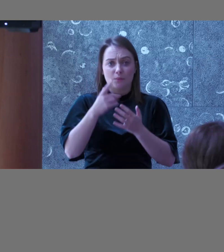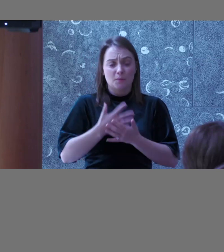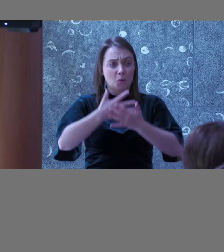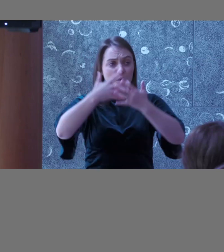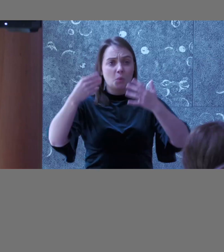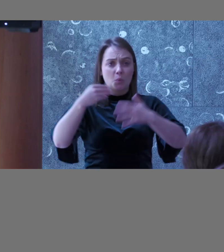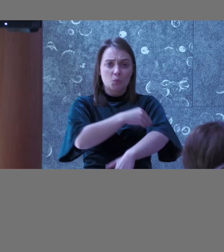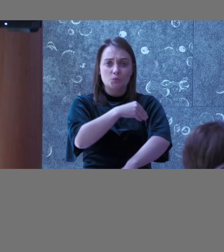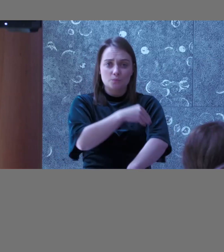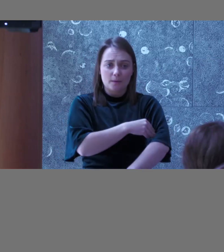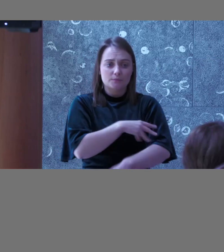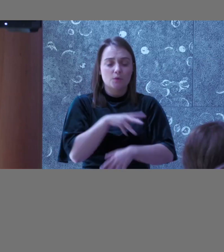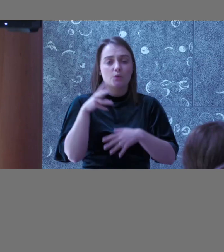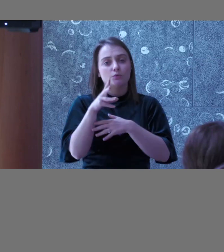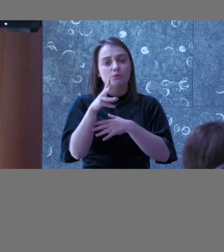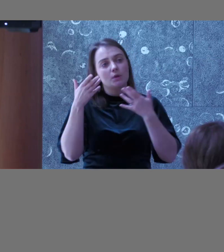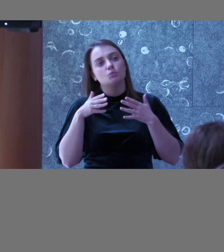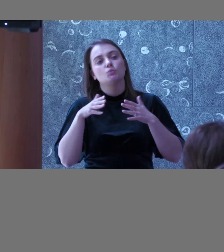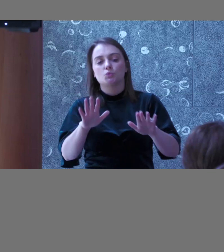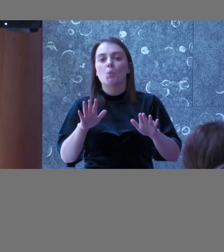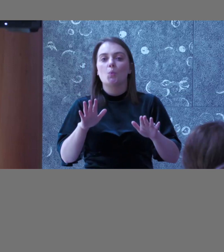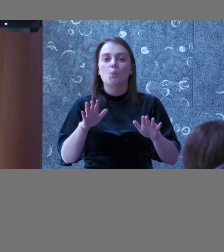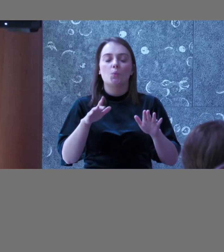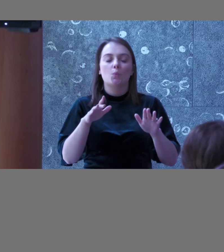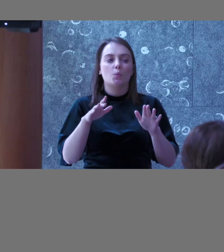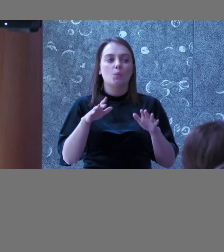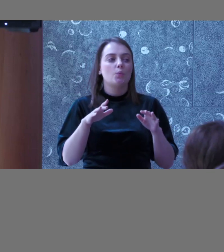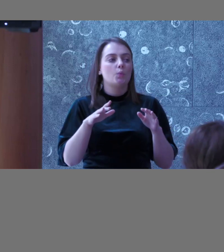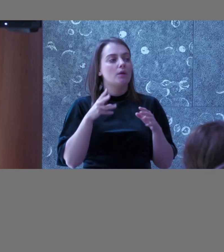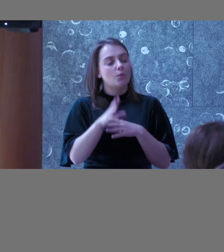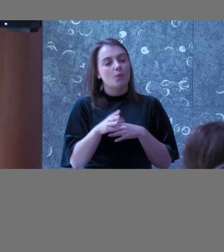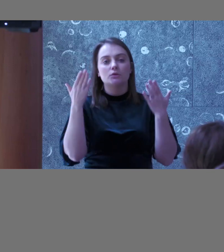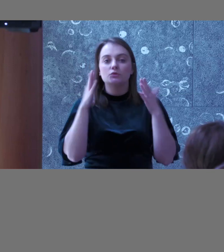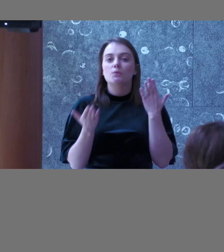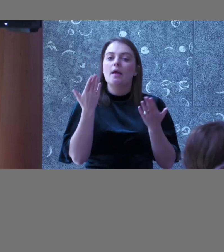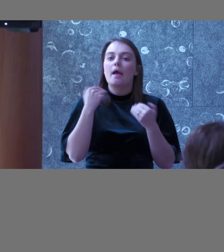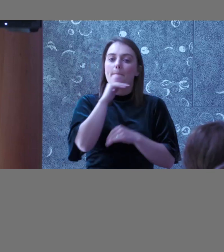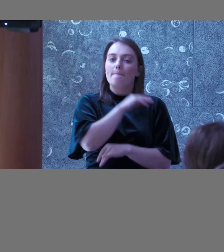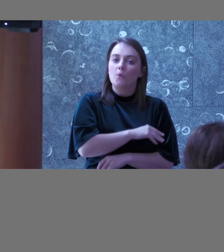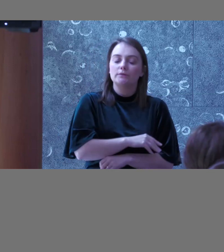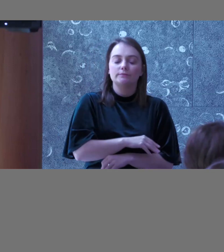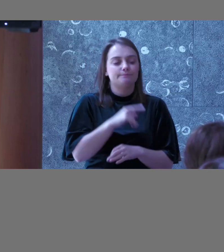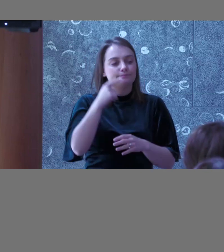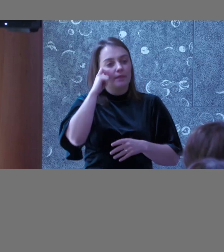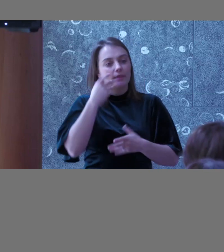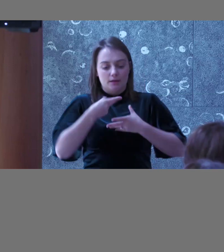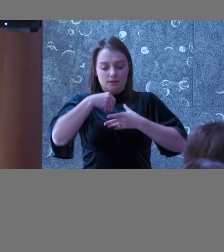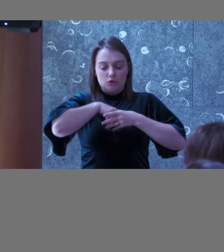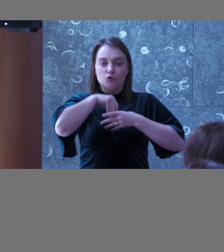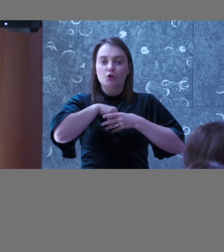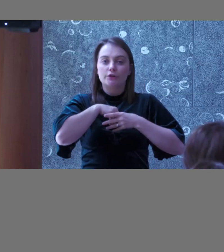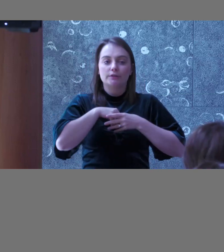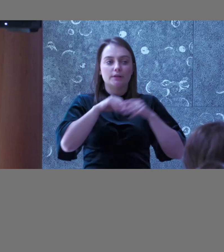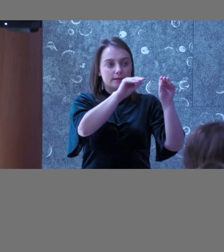issue. So, there's ways of demonstrating it in a way that shows how important it is, but I think that internal education, like,